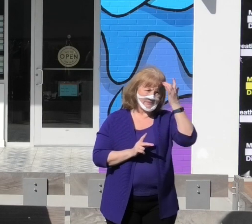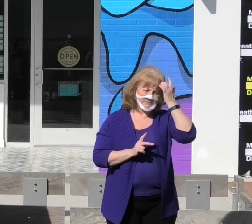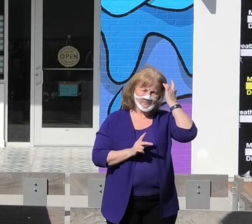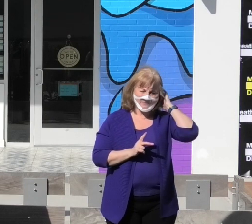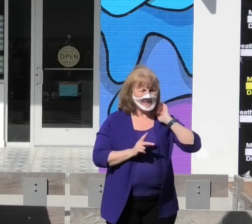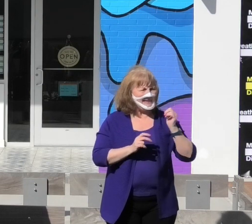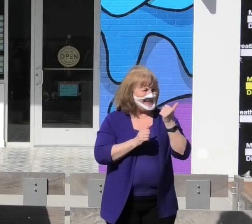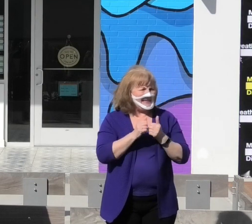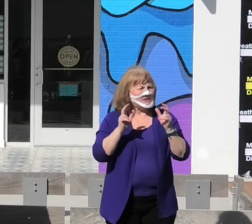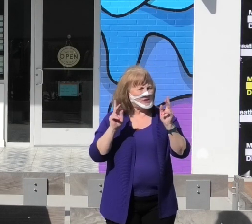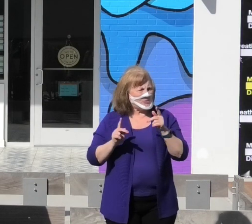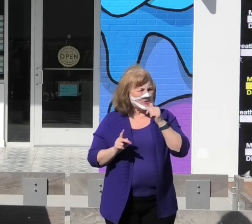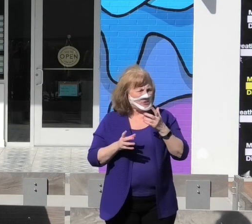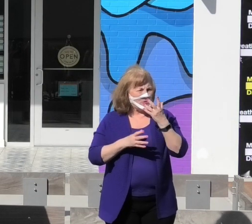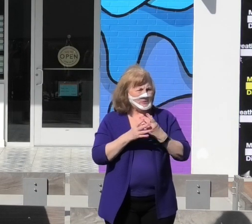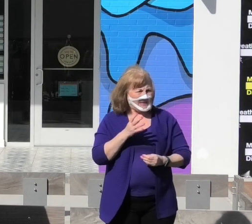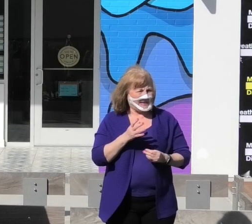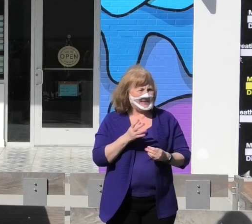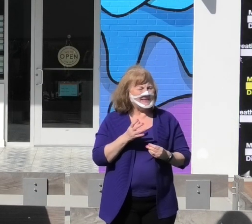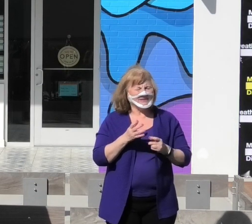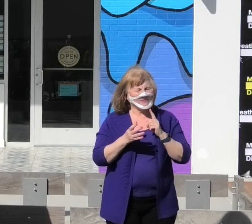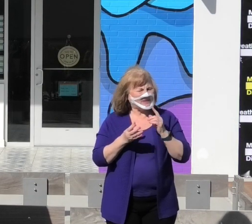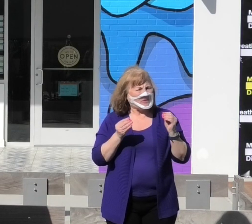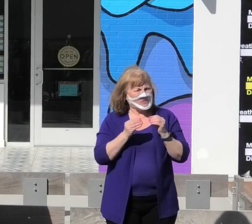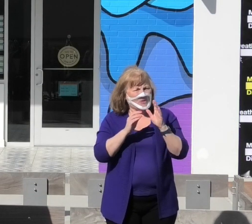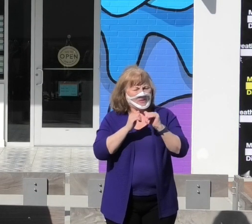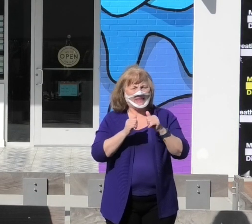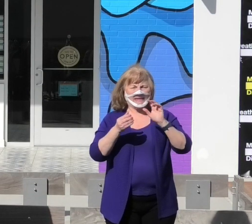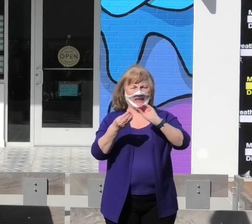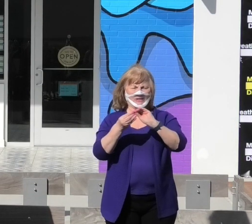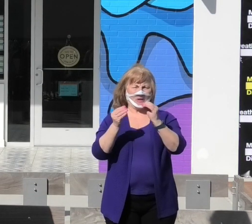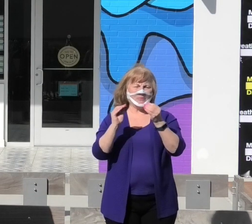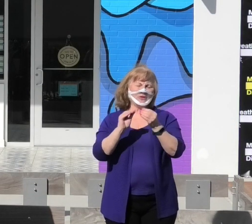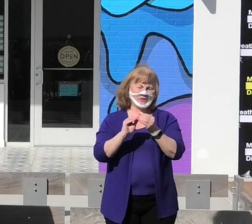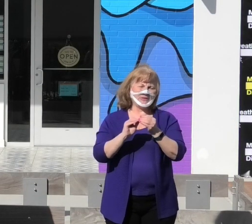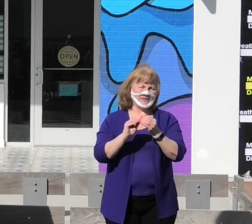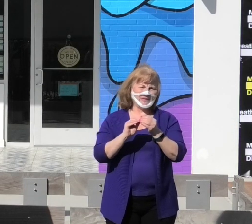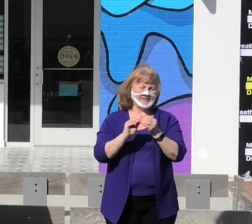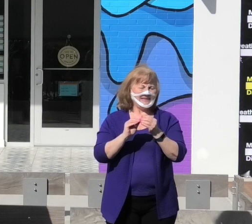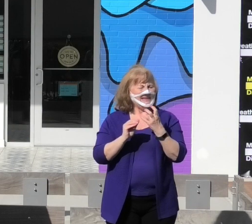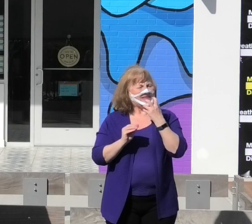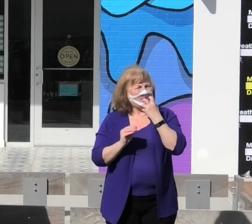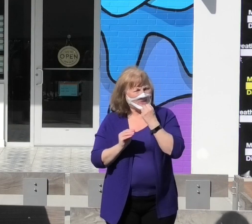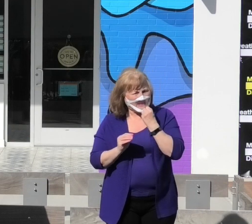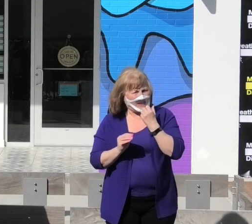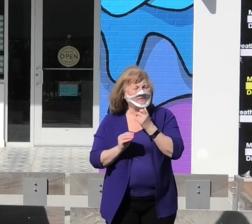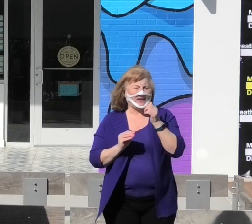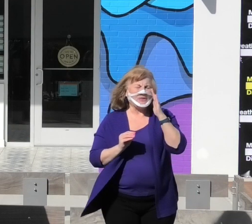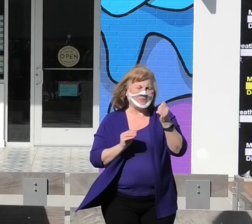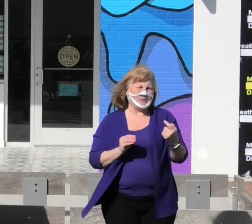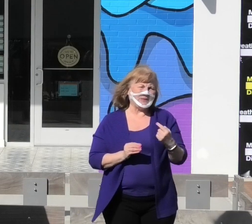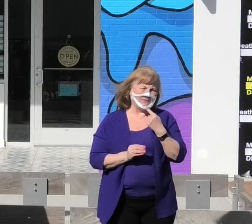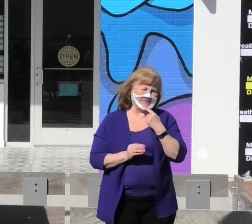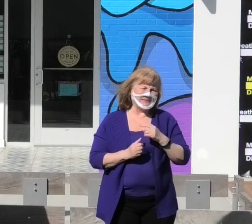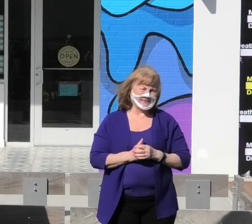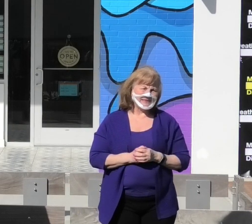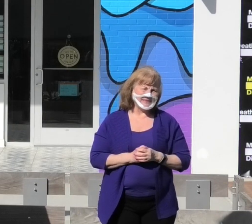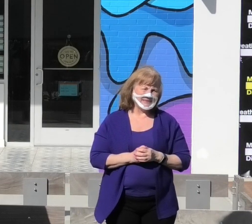Each of these individuals are more than a number. They were loved and they will be missed.